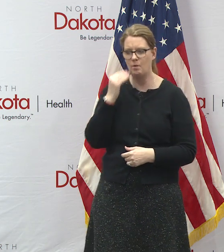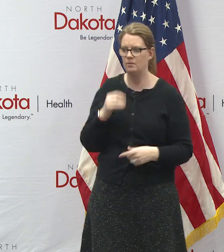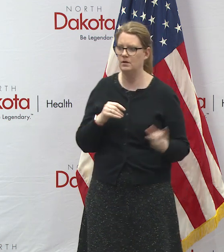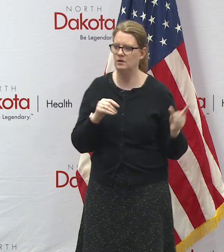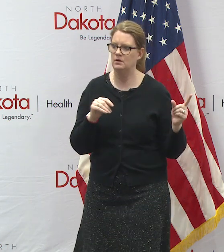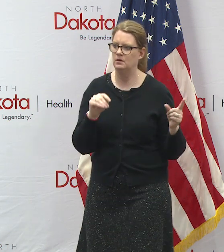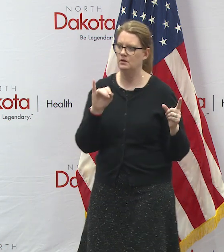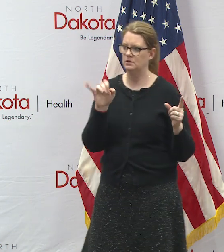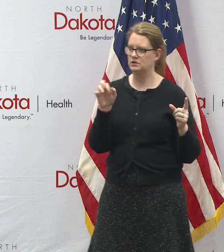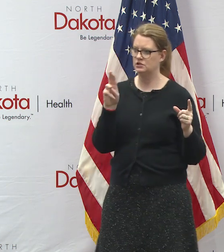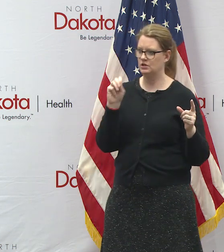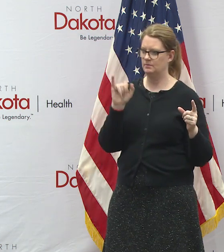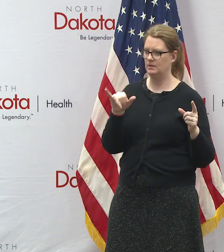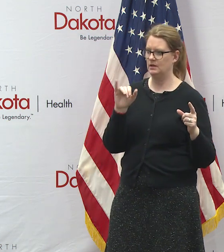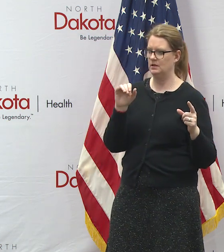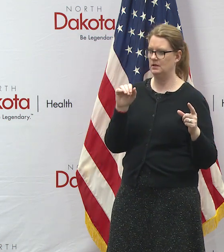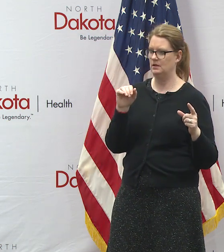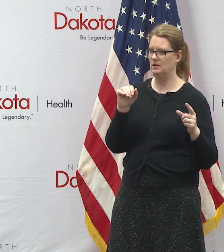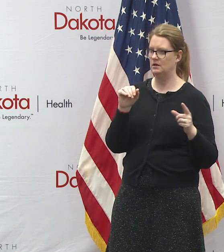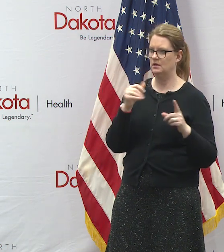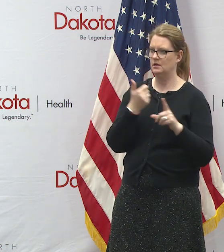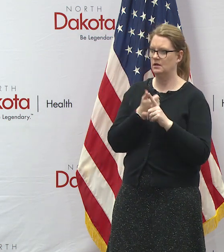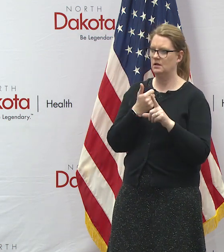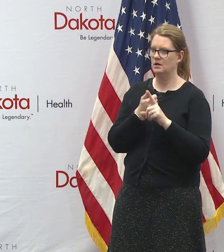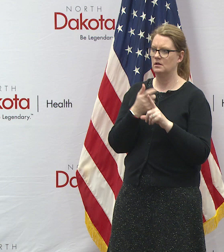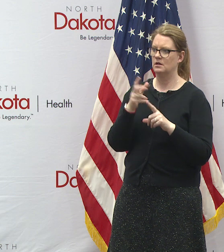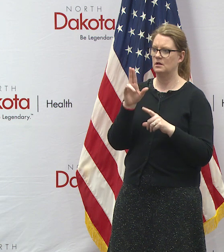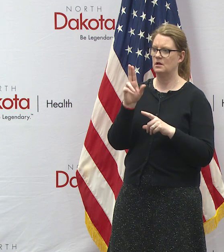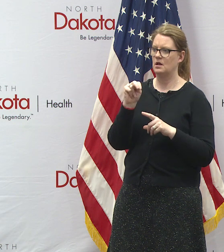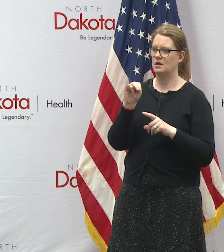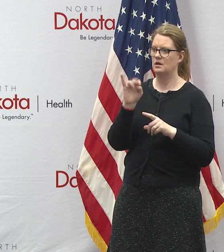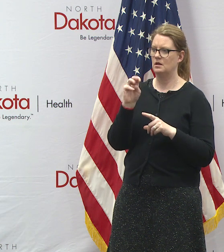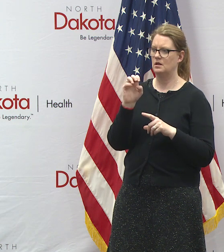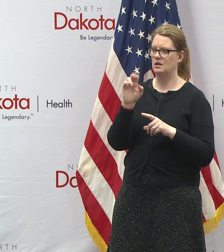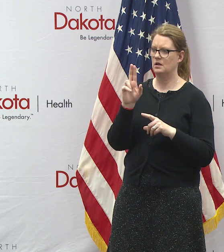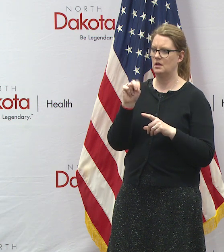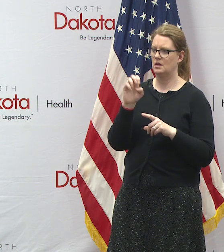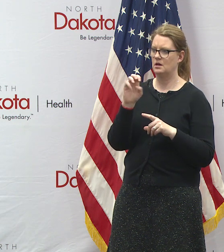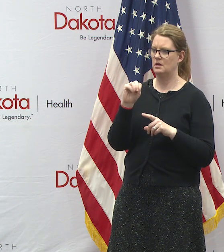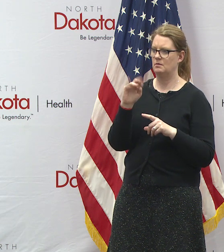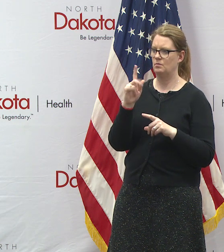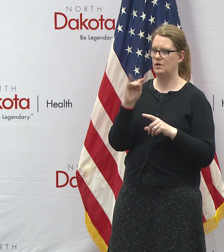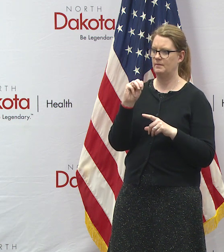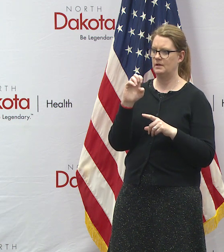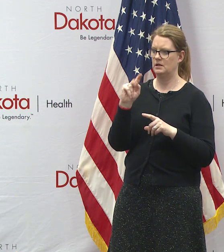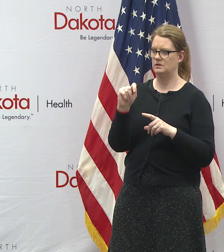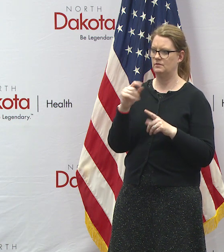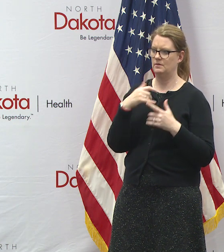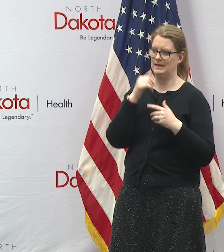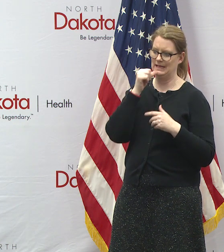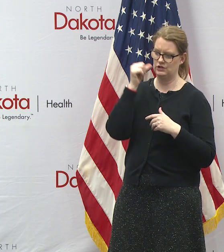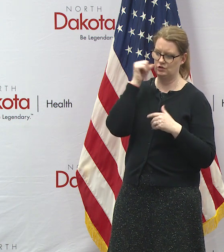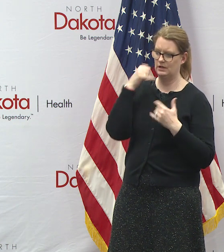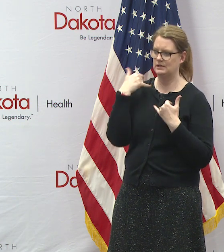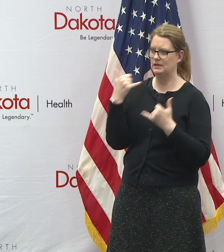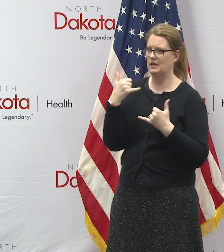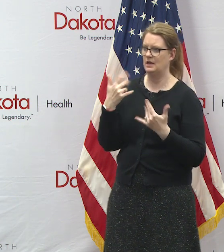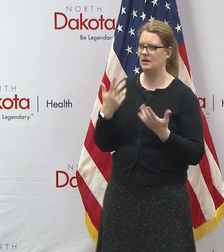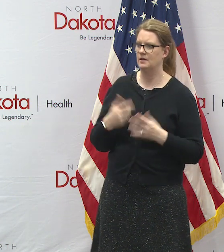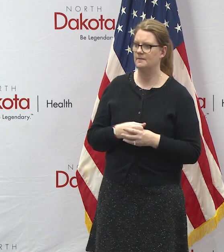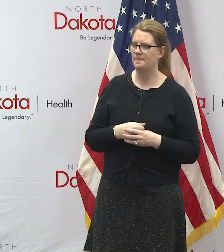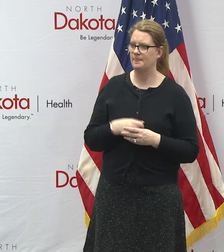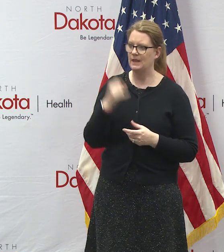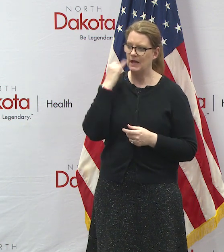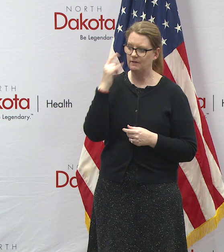an update on the unemployment claims uh made for i guess that would be yesterday or today um and if there had been